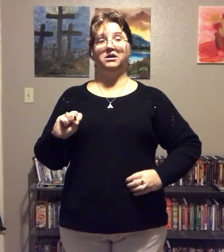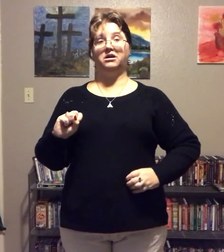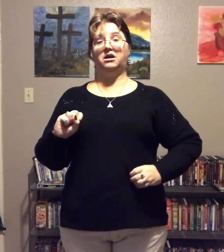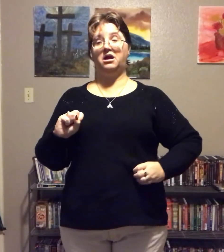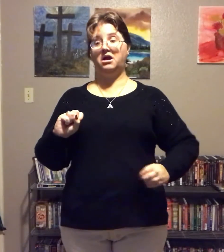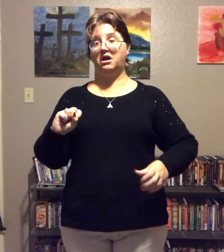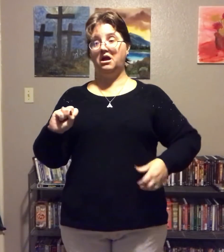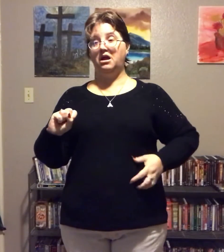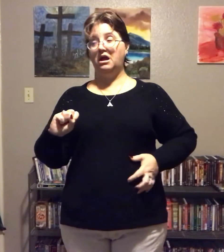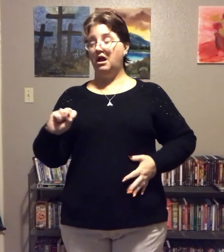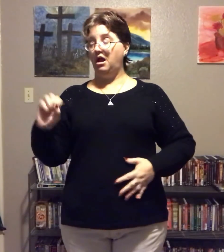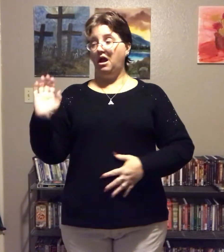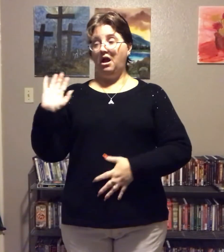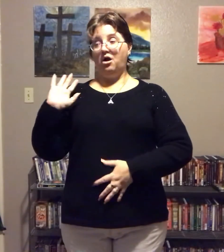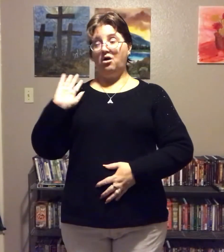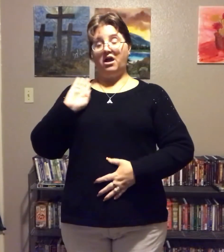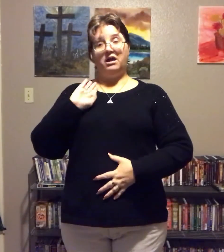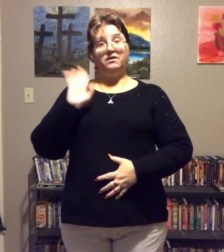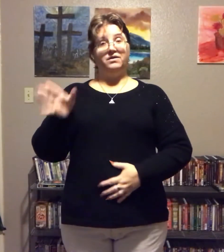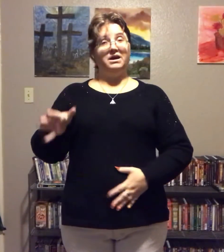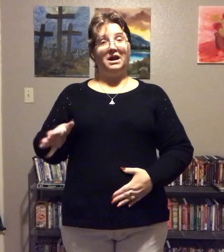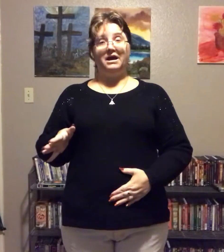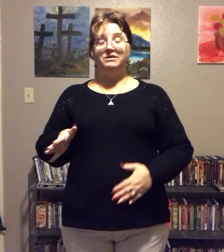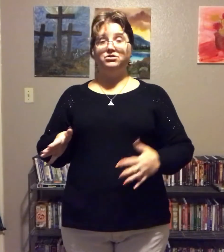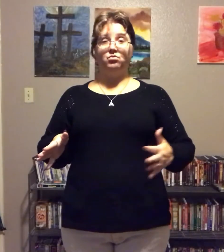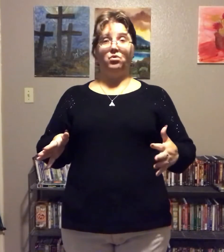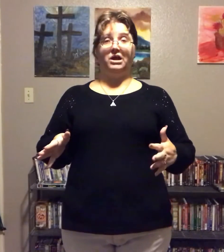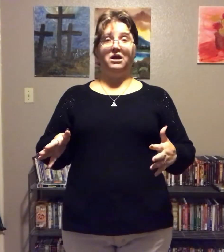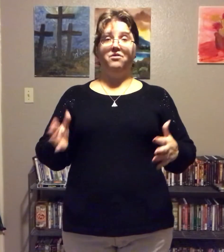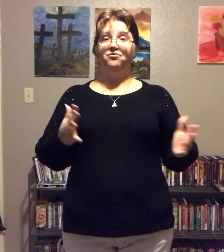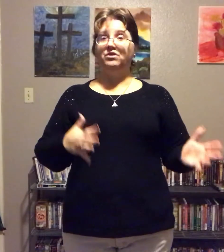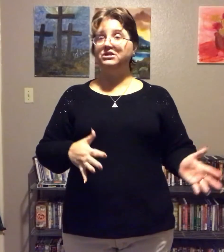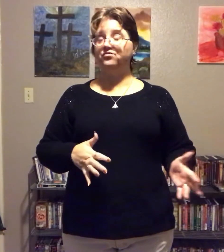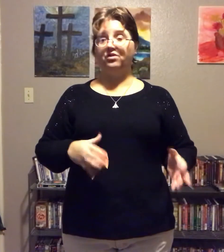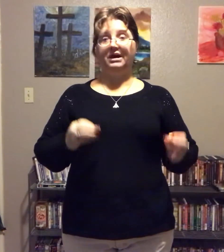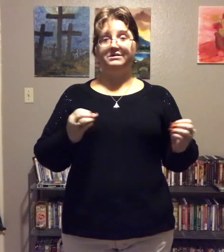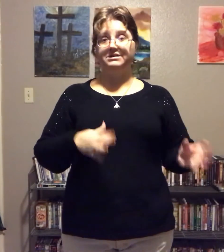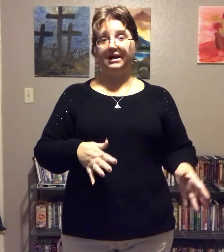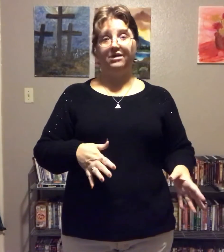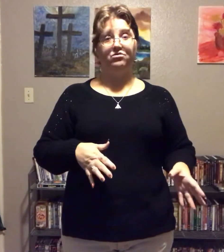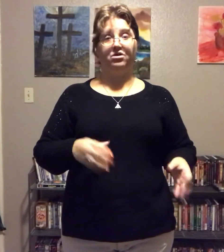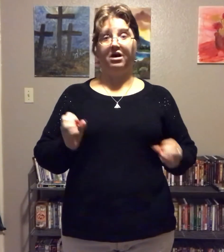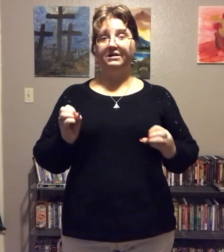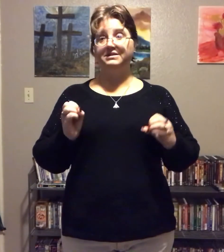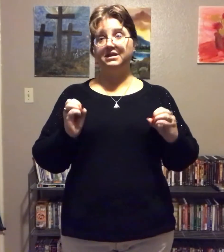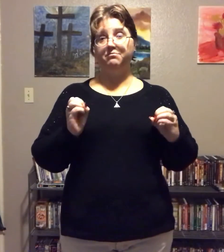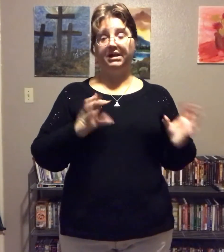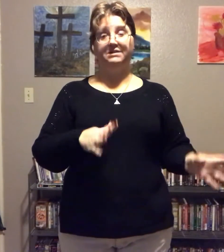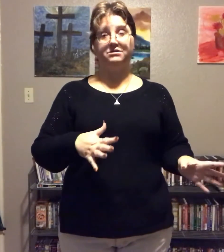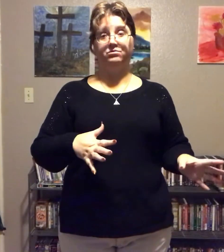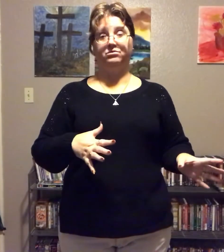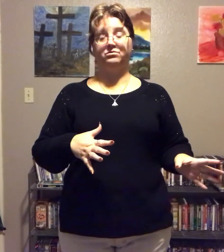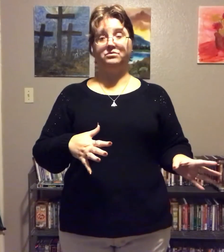anything I enjoy. French fries, tater tots, pizza rolls.